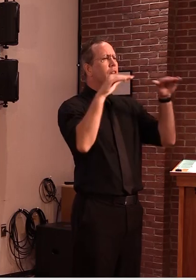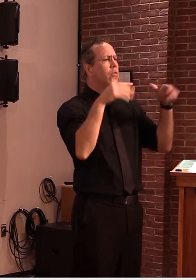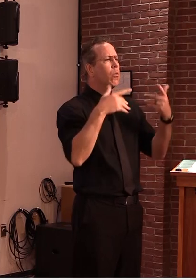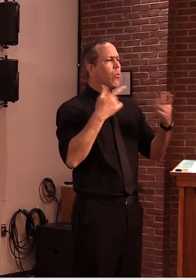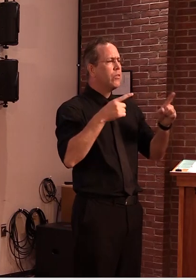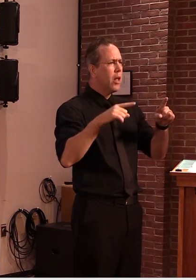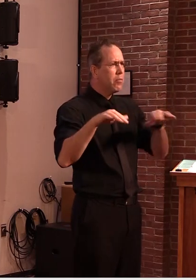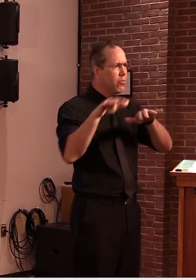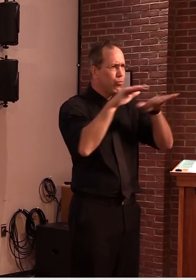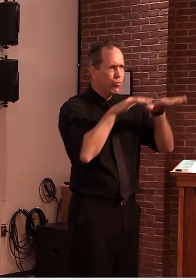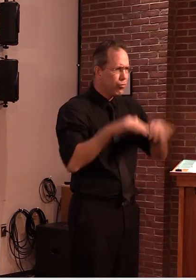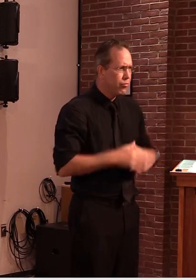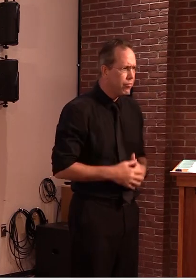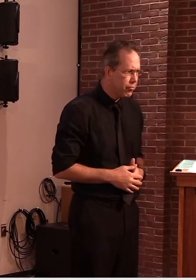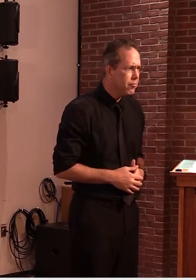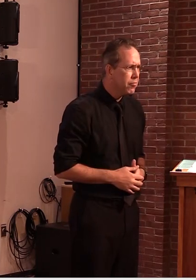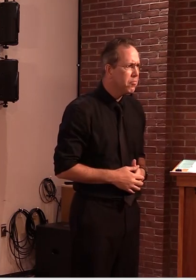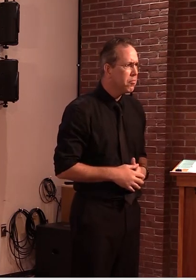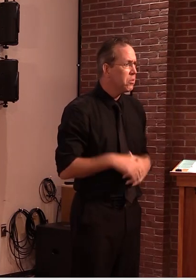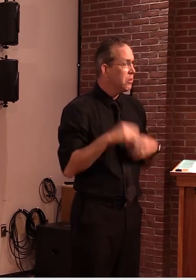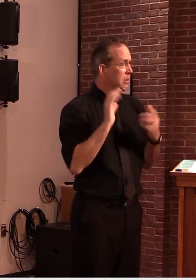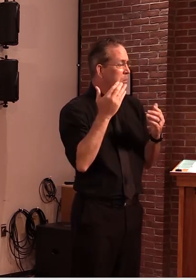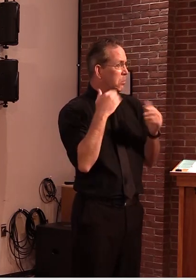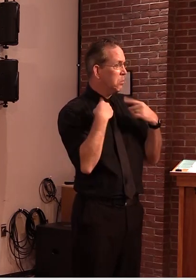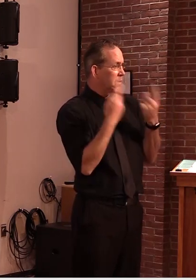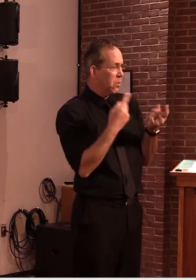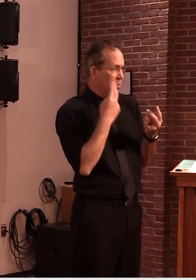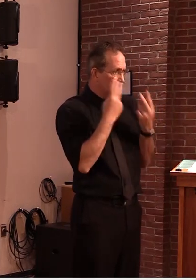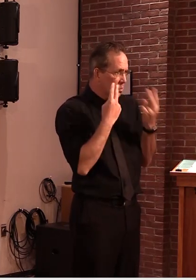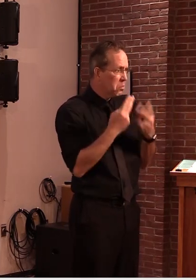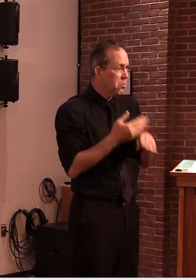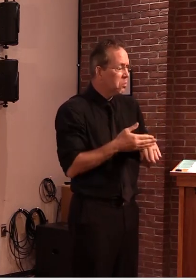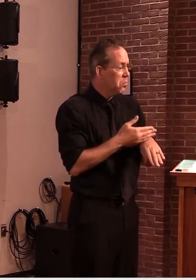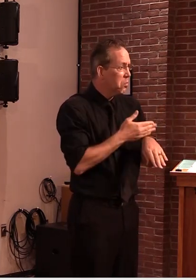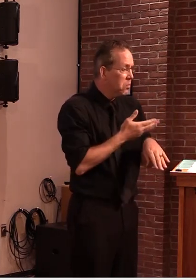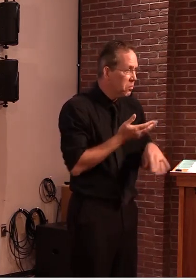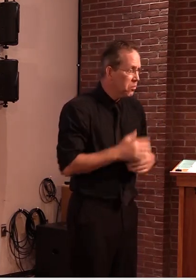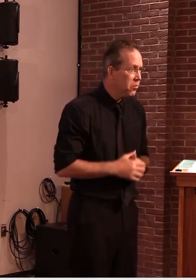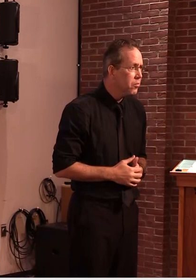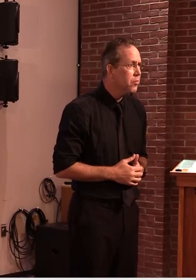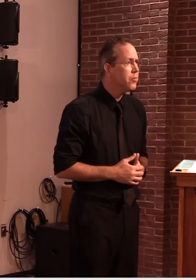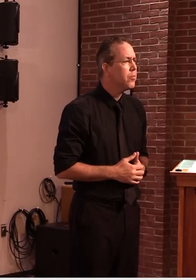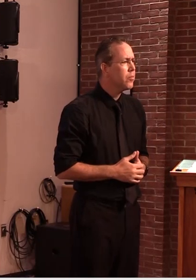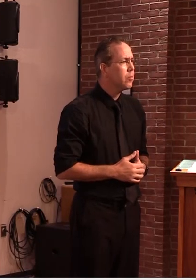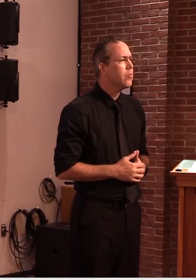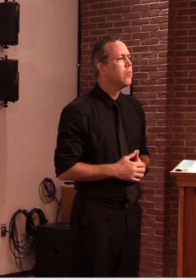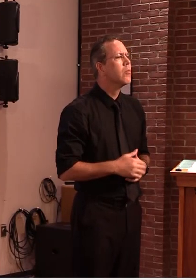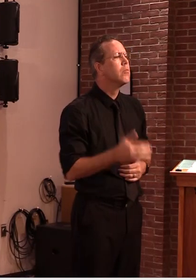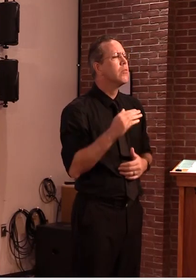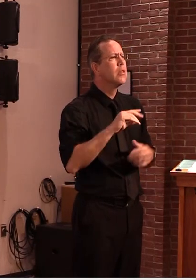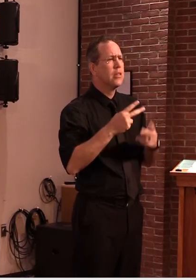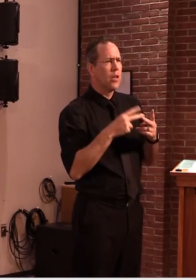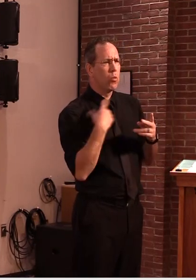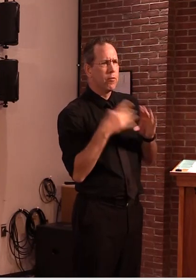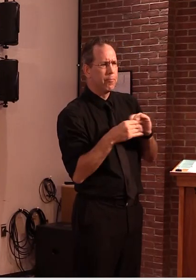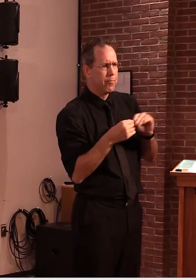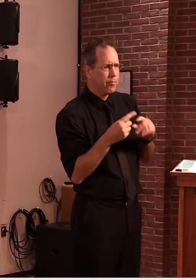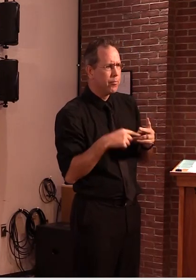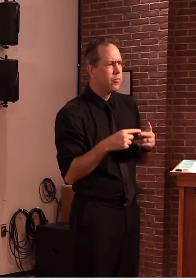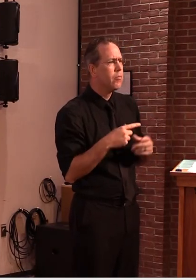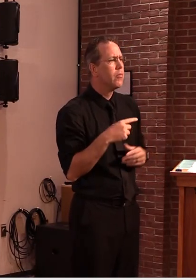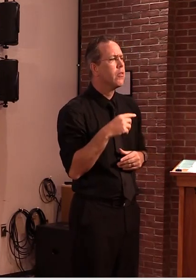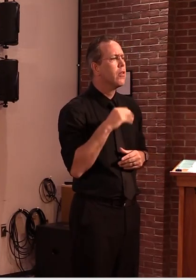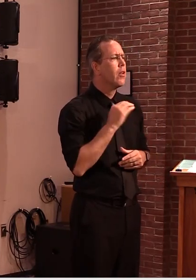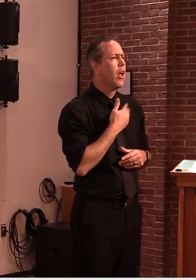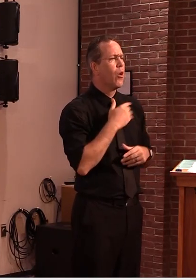have seen some improvements this week. We'll then overview a recent analysis that our department conducted comparing urban and rural